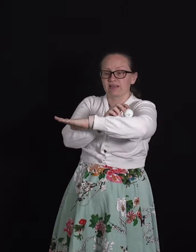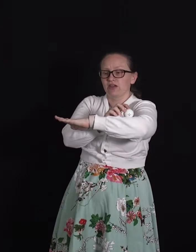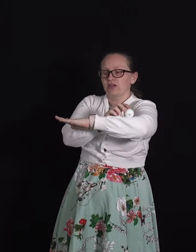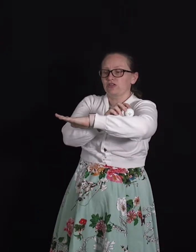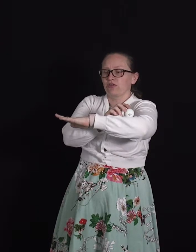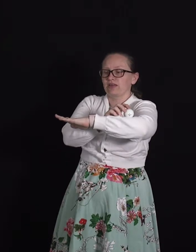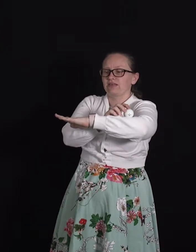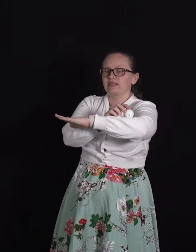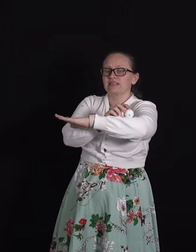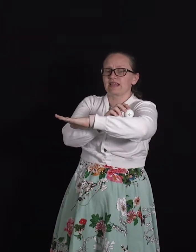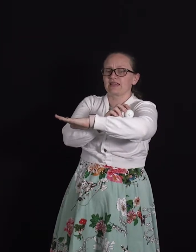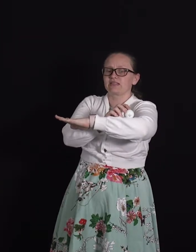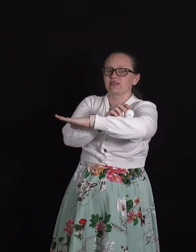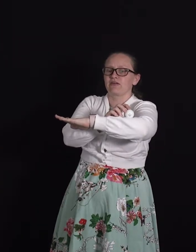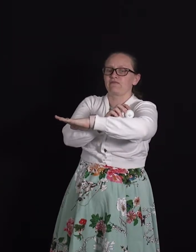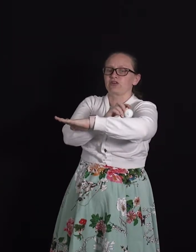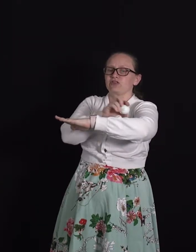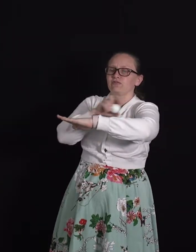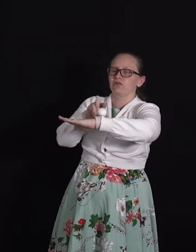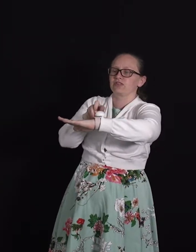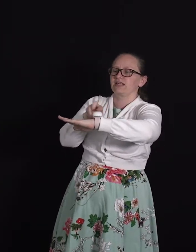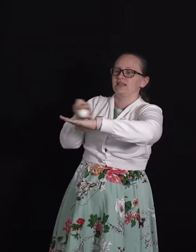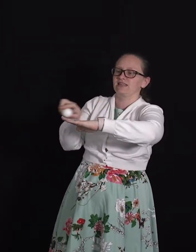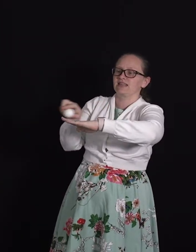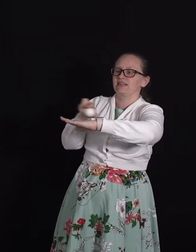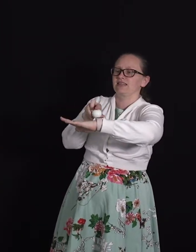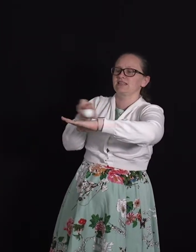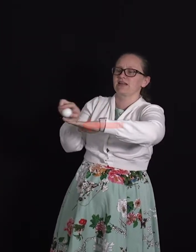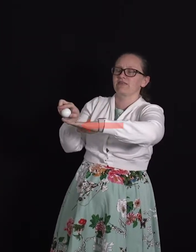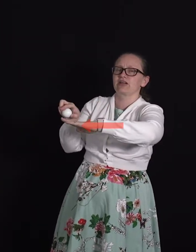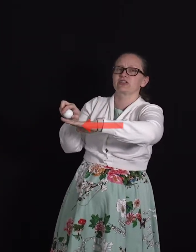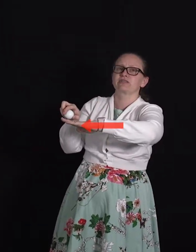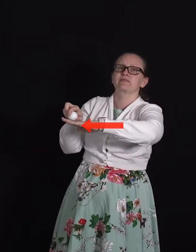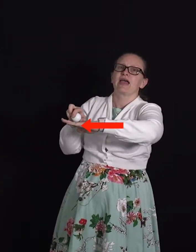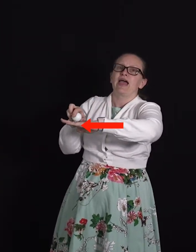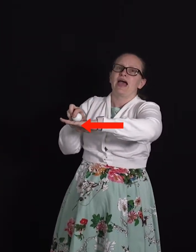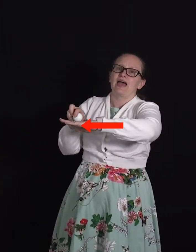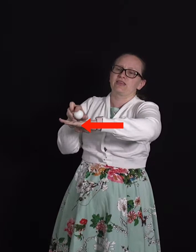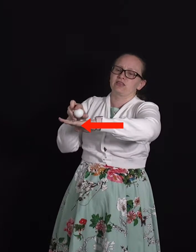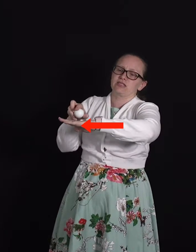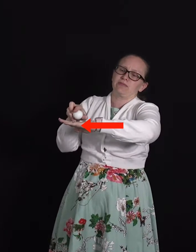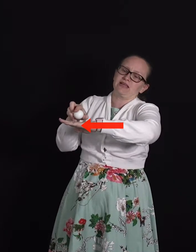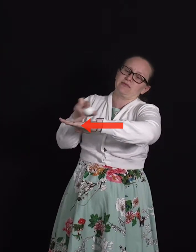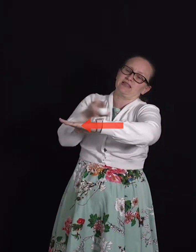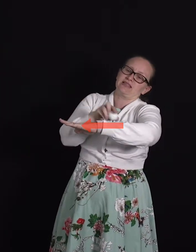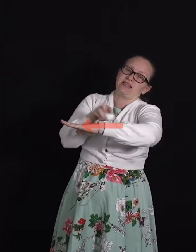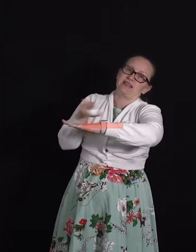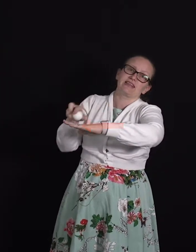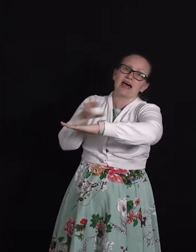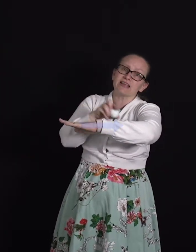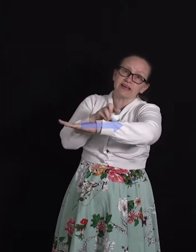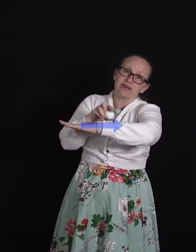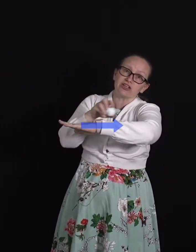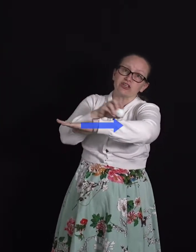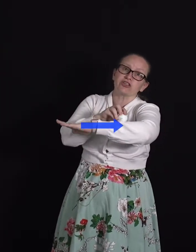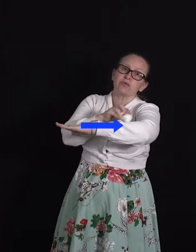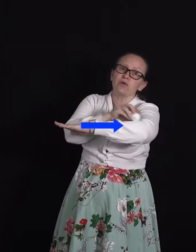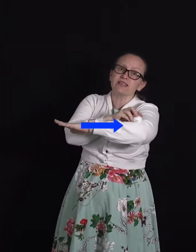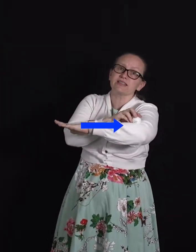so in this case the frictional force is in this direction and the displacement is in that direction so once